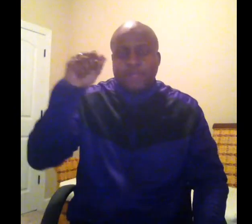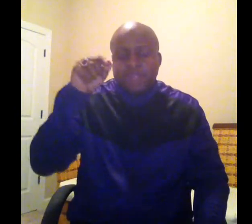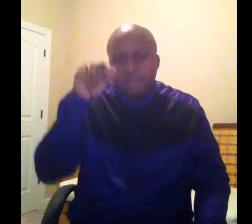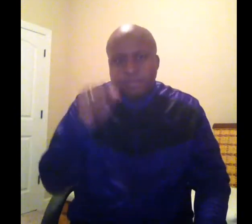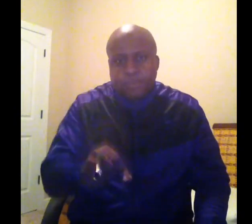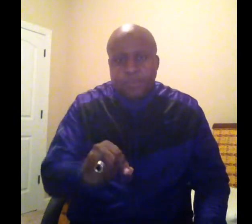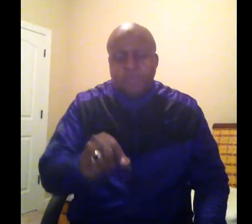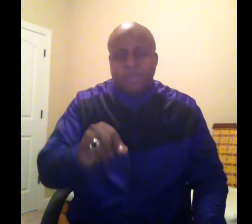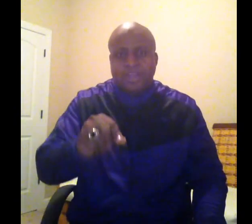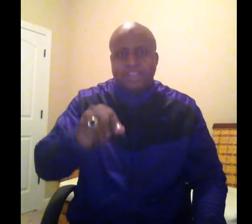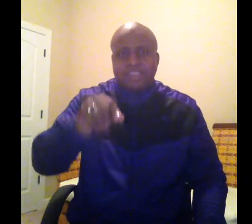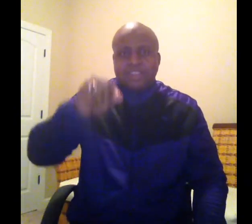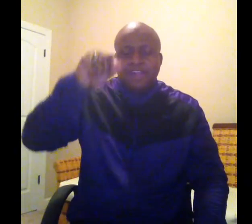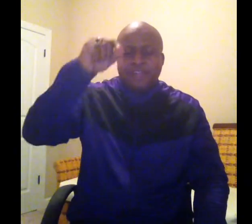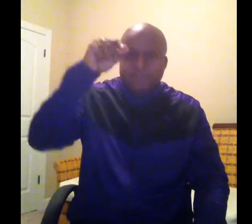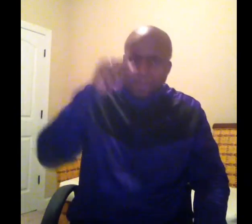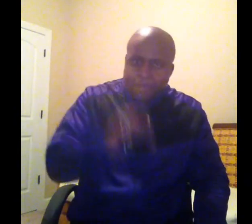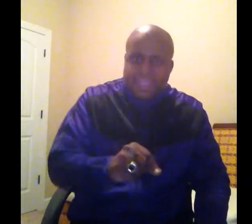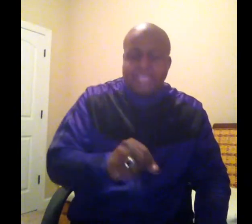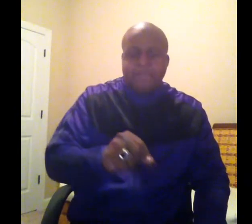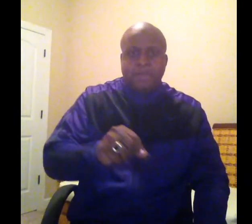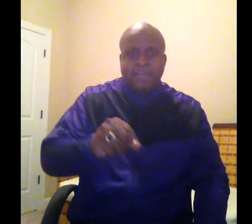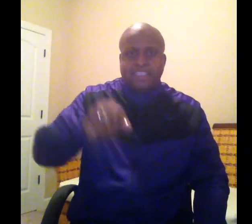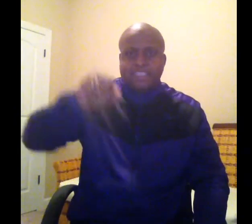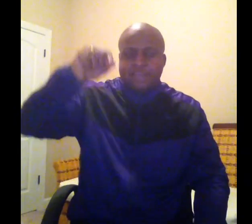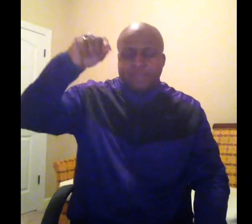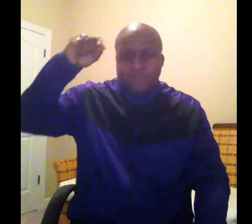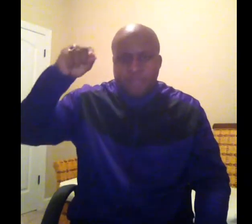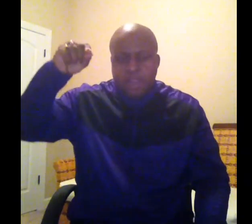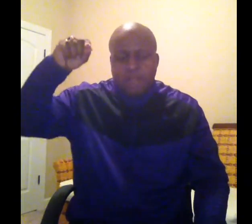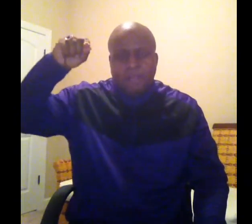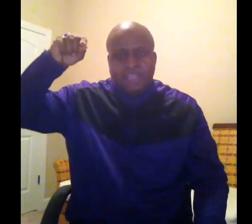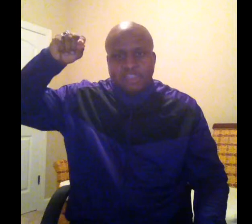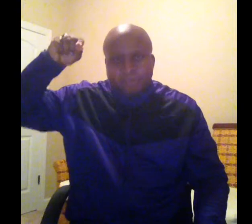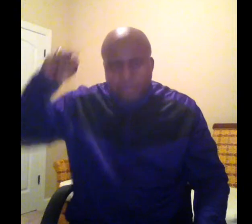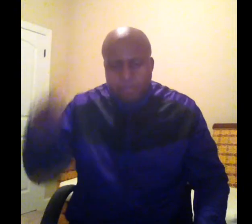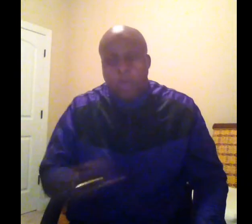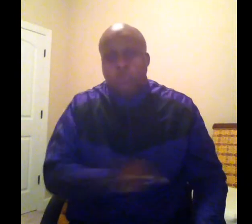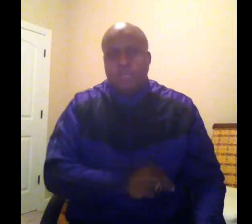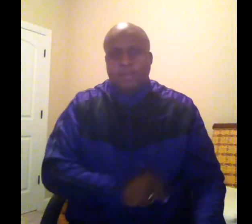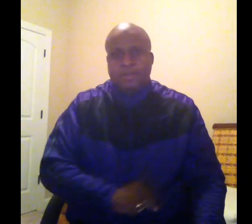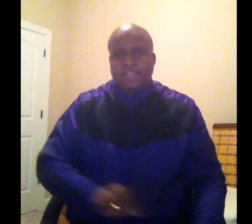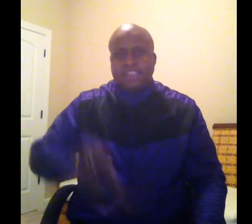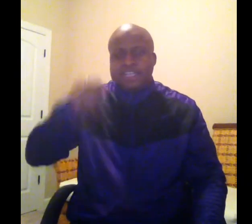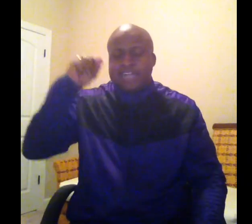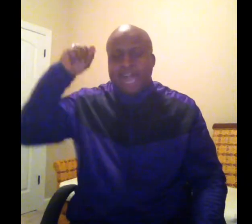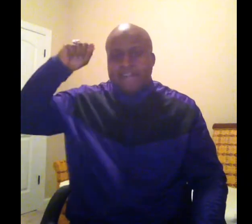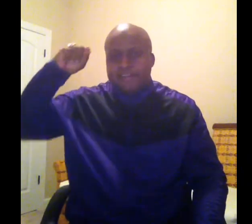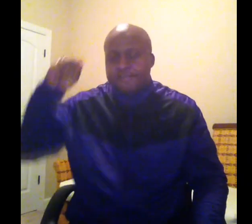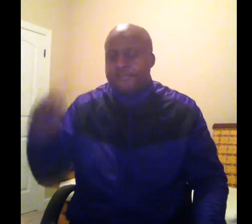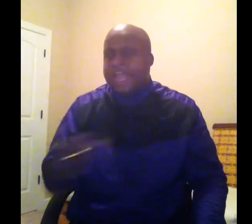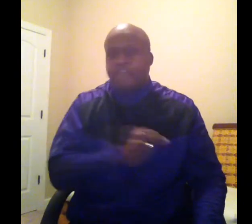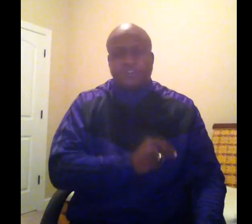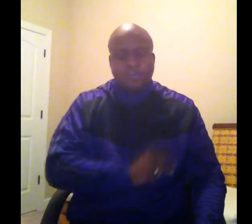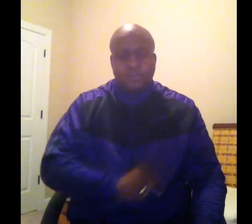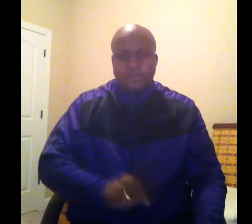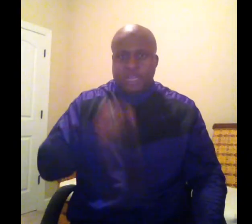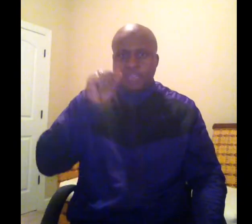become proving places. They've been making places. They've been made to be molding places that God has fashioned you into